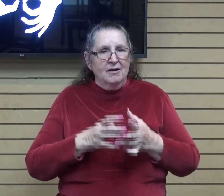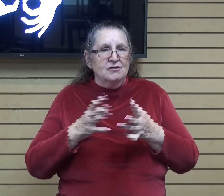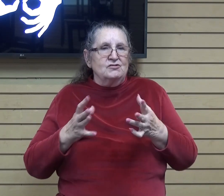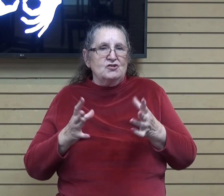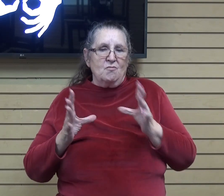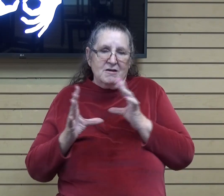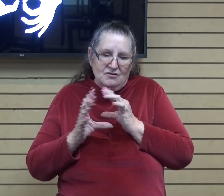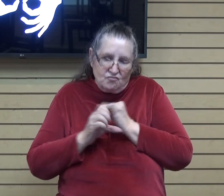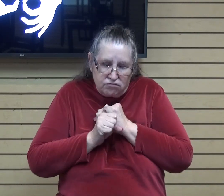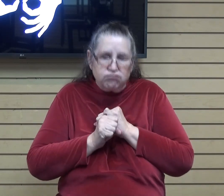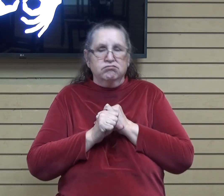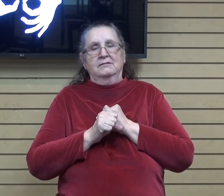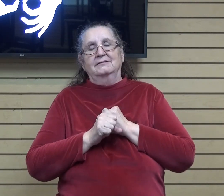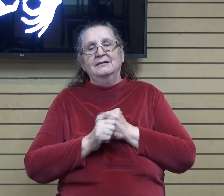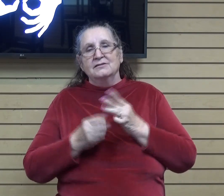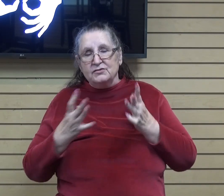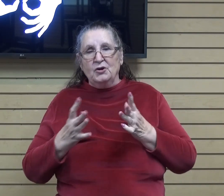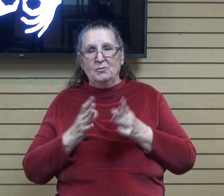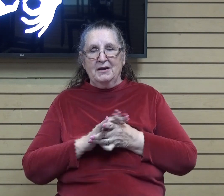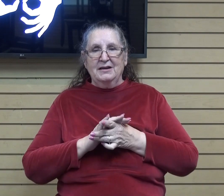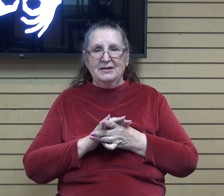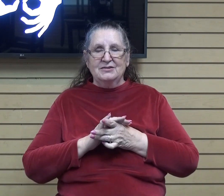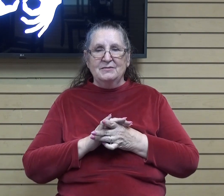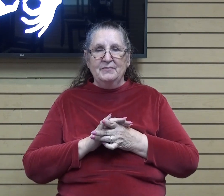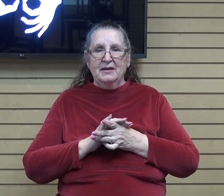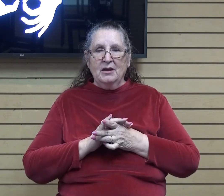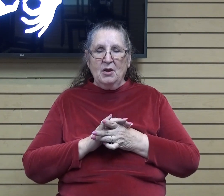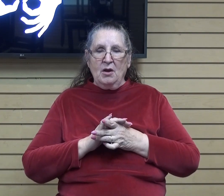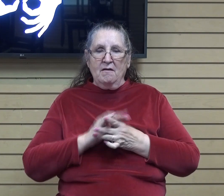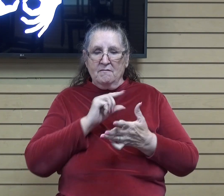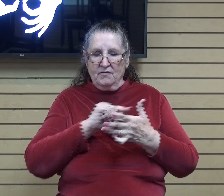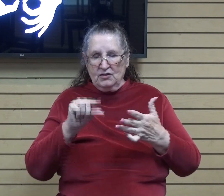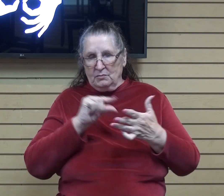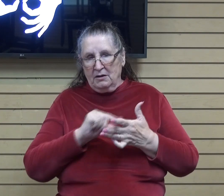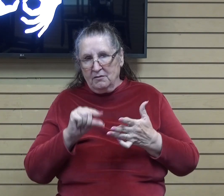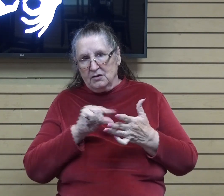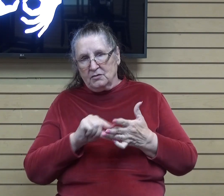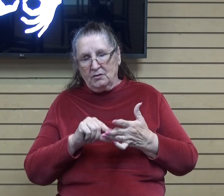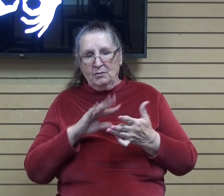packed into it, so much. And so we're going to kind of go through verse by verse. We're going to see